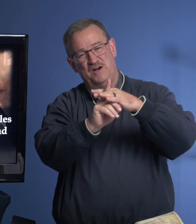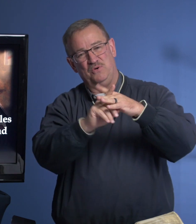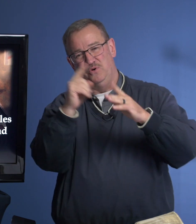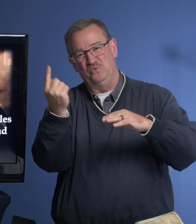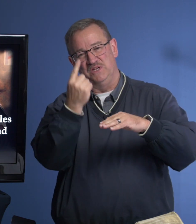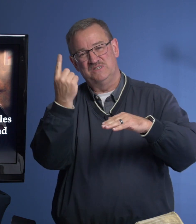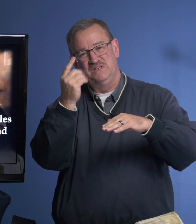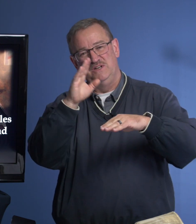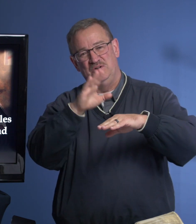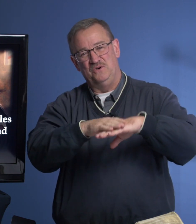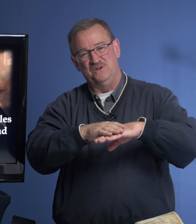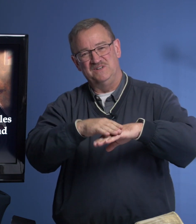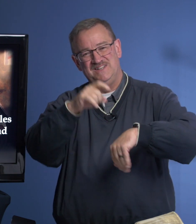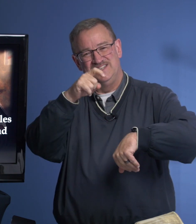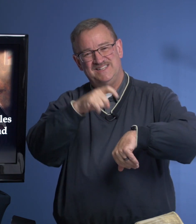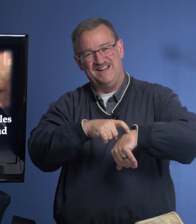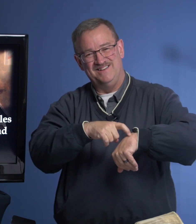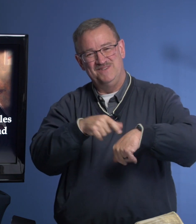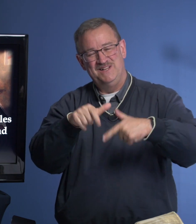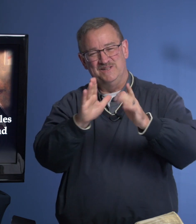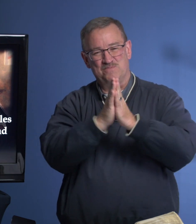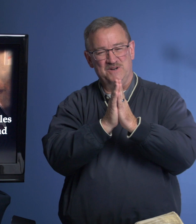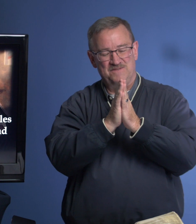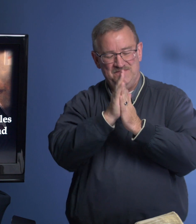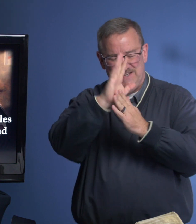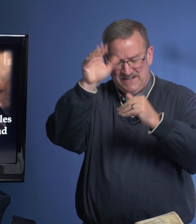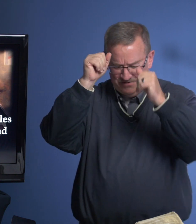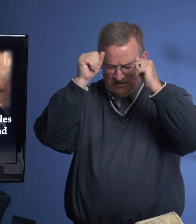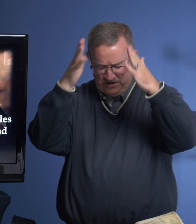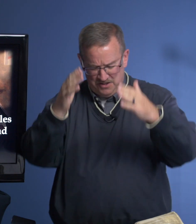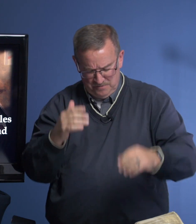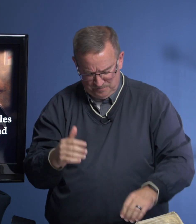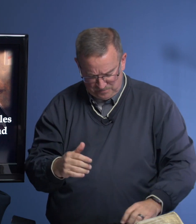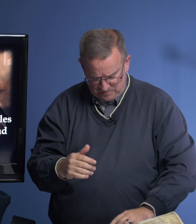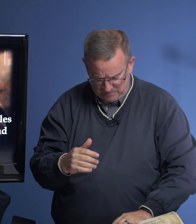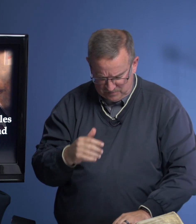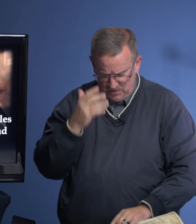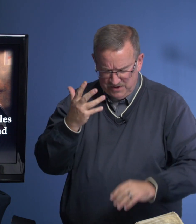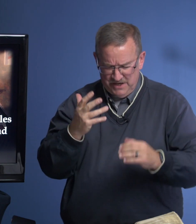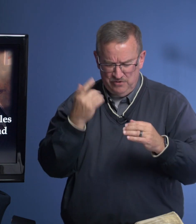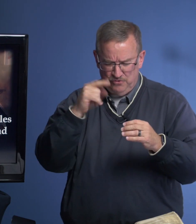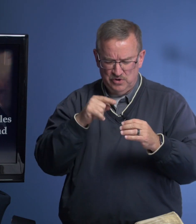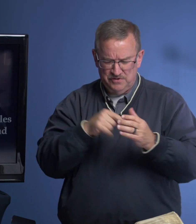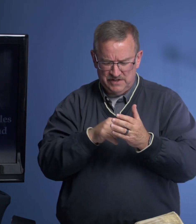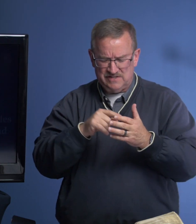up always on time. Let's pray. Heavenly Father, we thank you for this